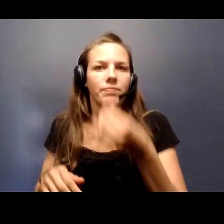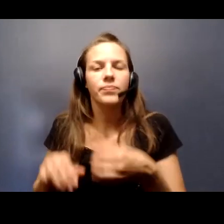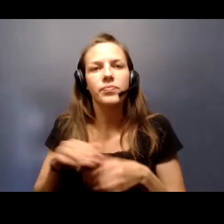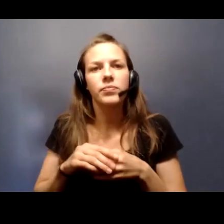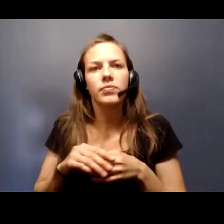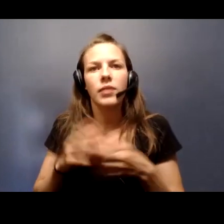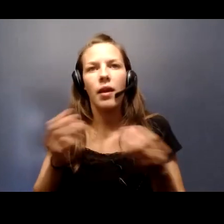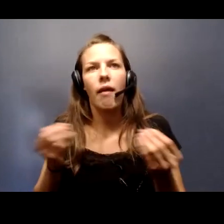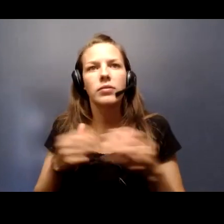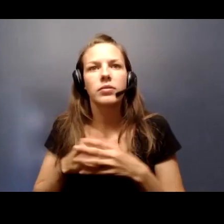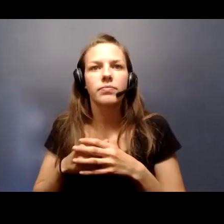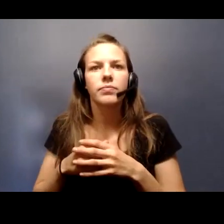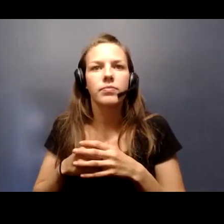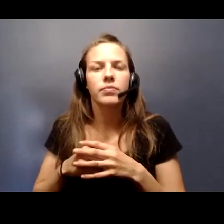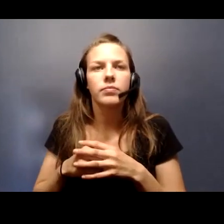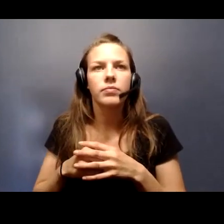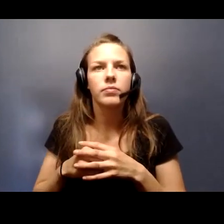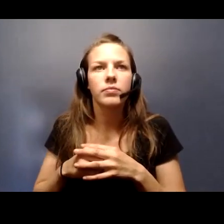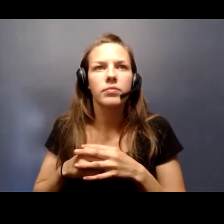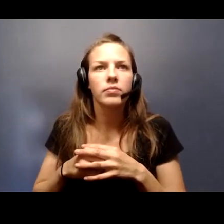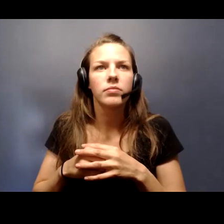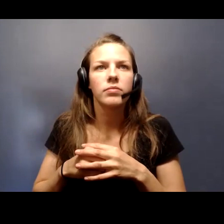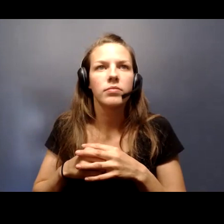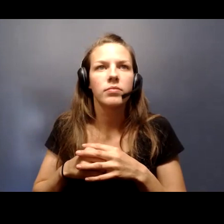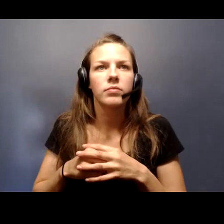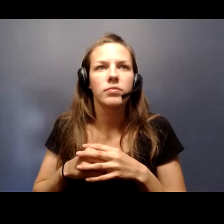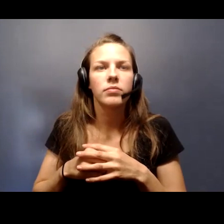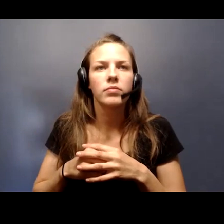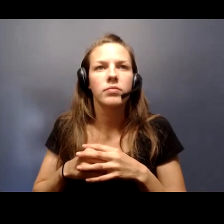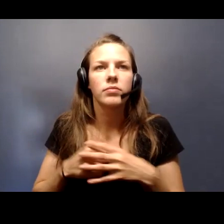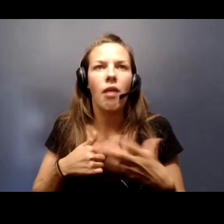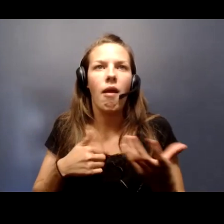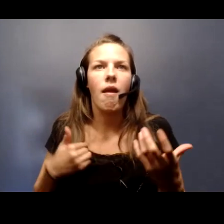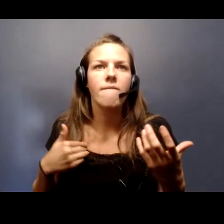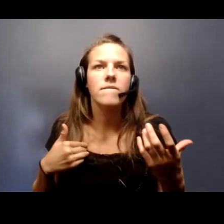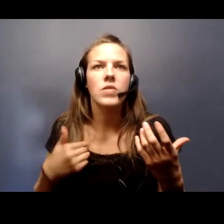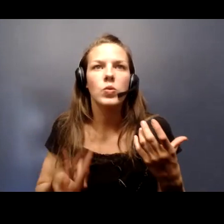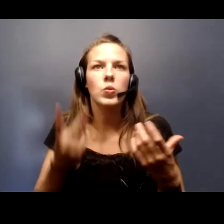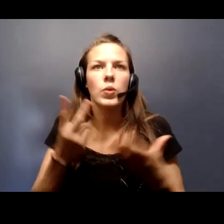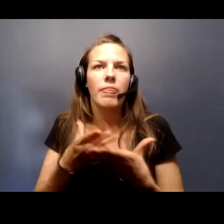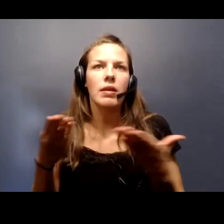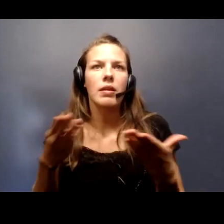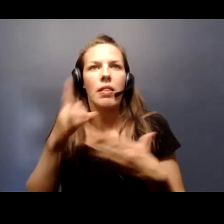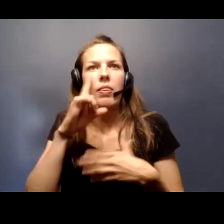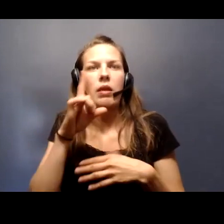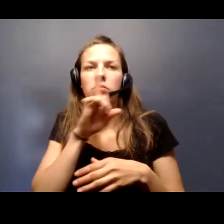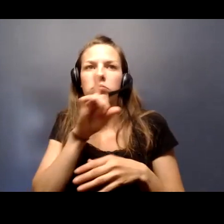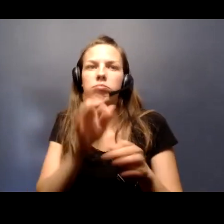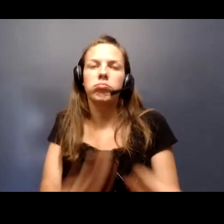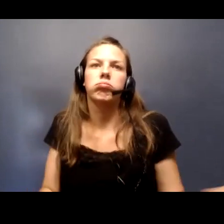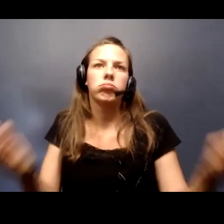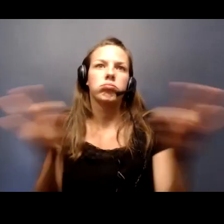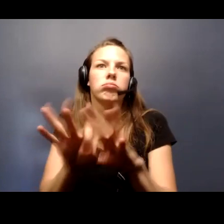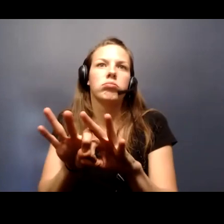I have two things that I think are critically important